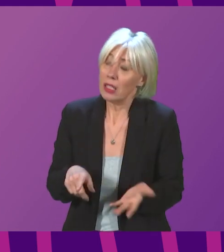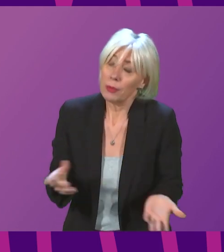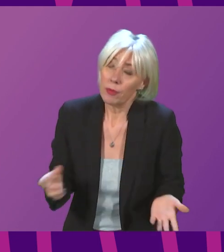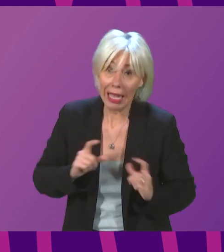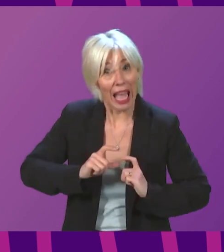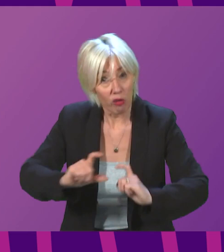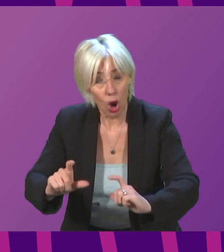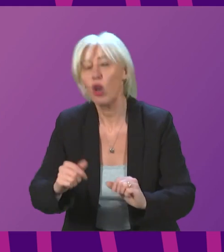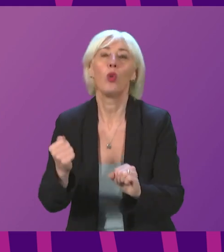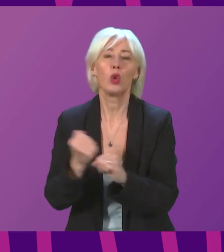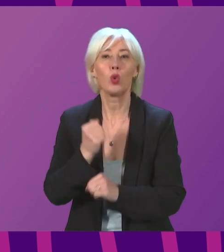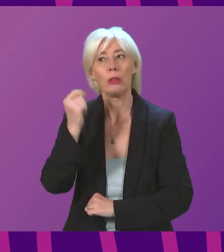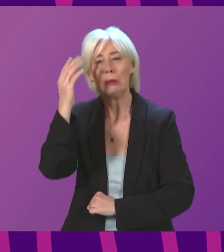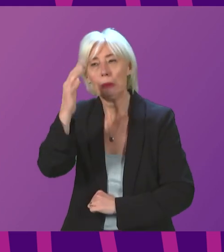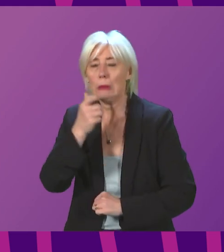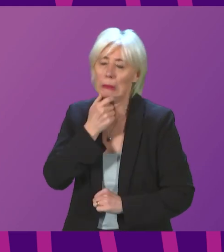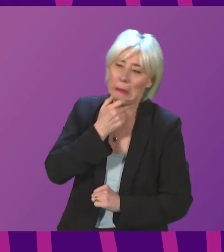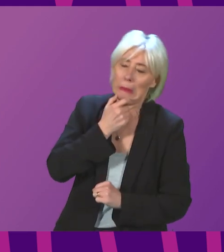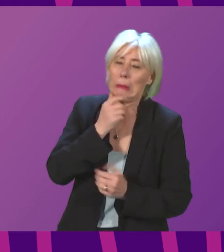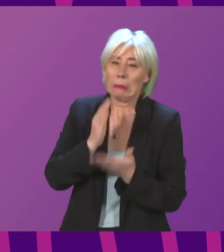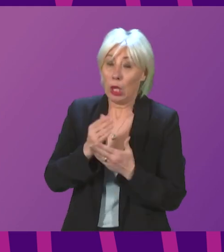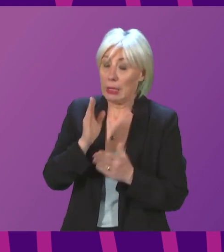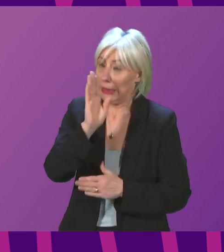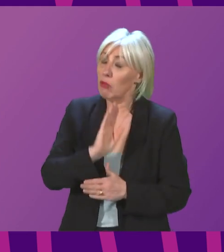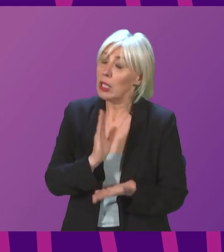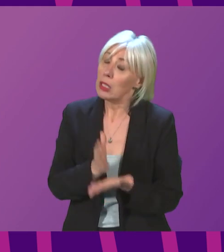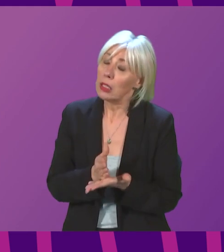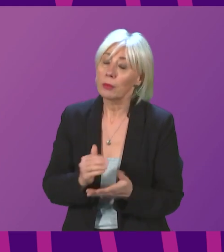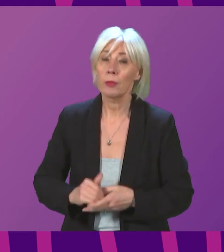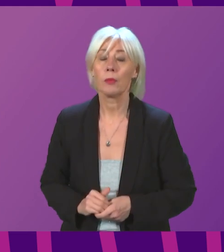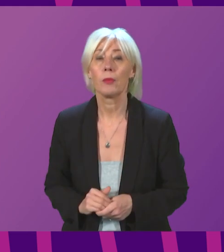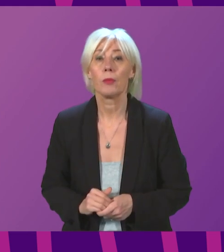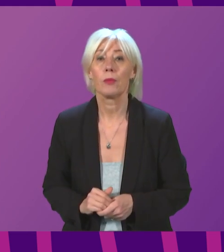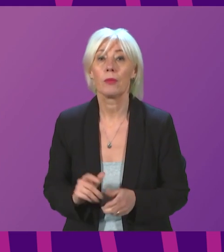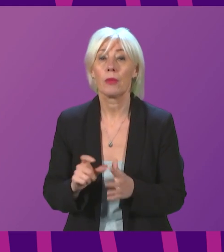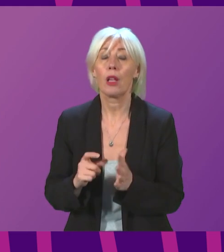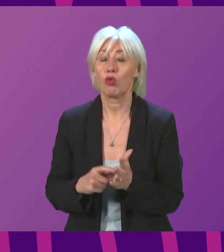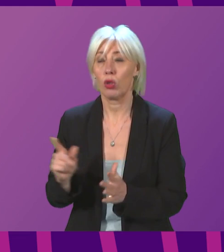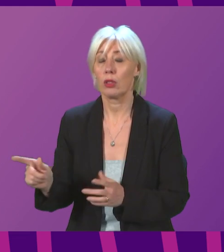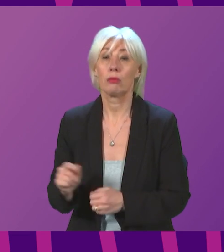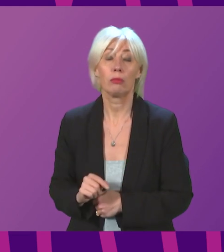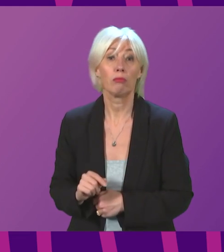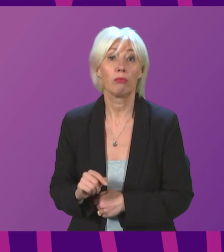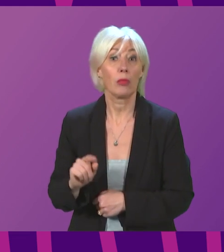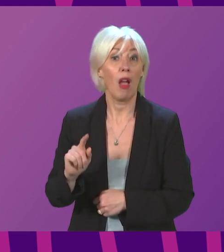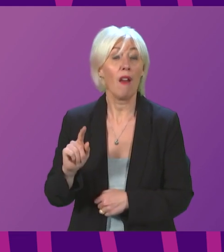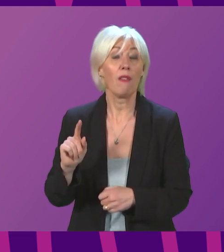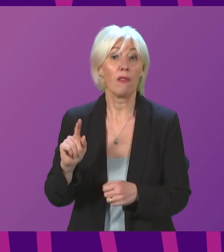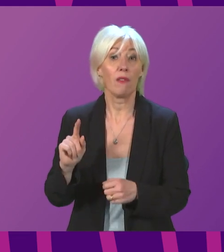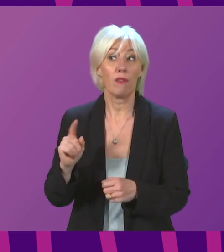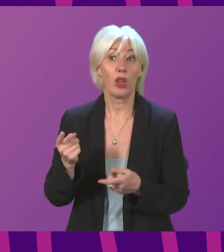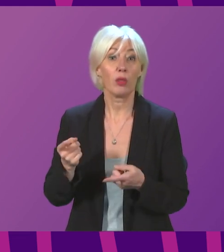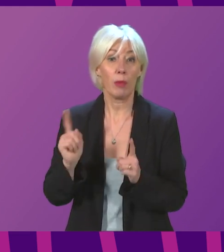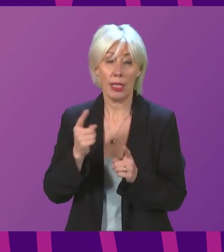continue to give these questions in a very serious manner. Douglas Ross. Thank you. The First Minister prefaced her